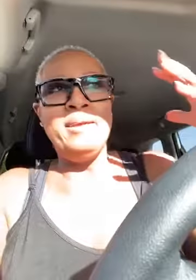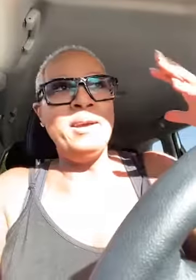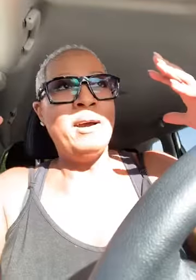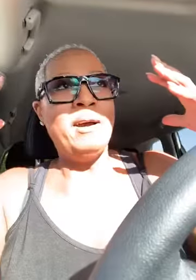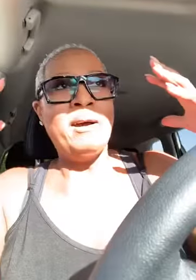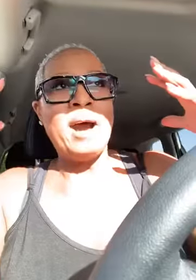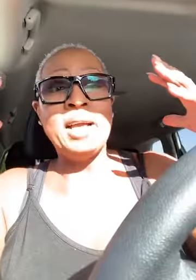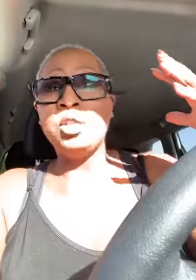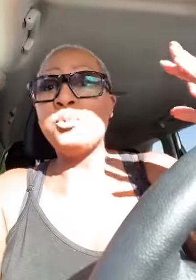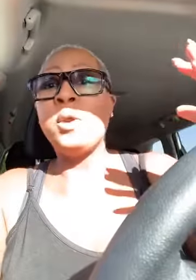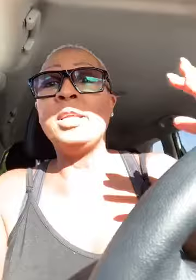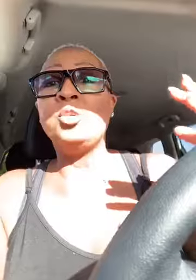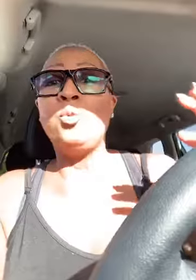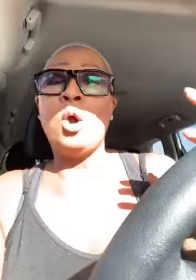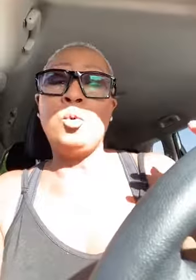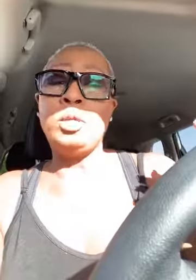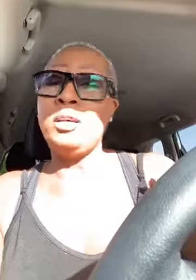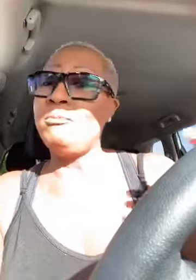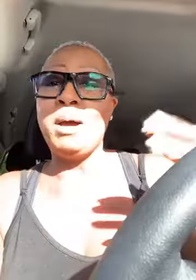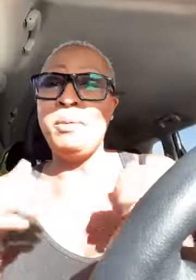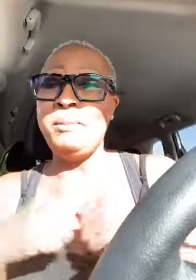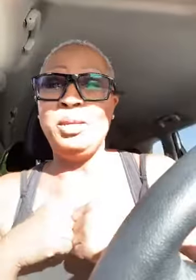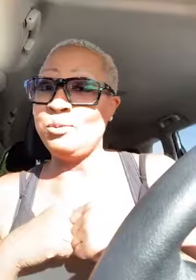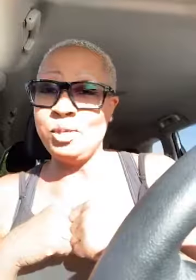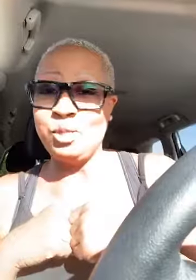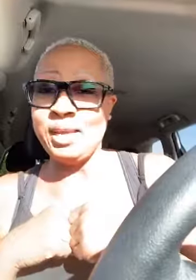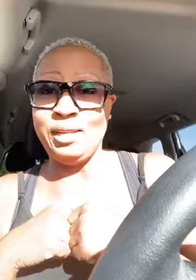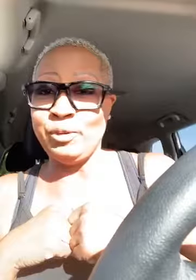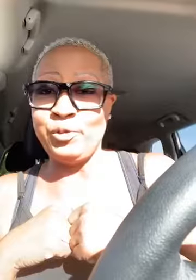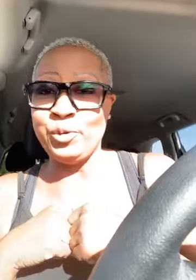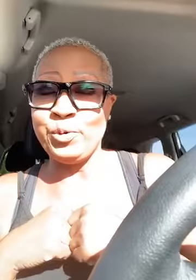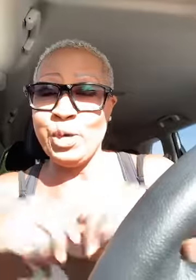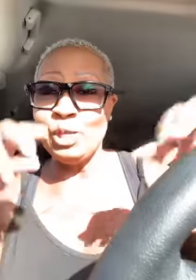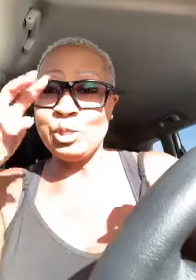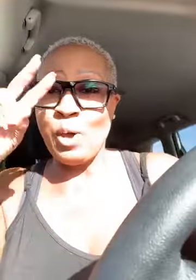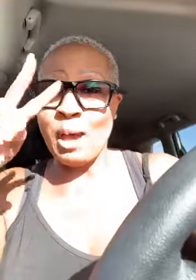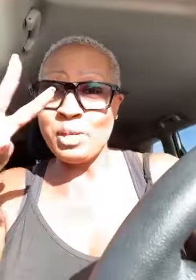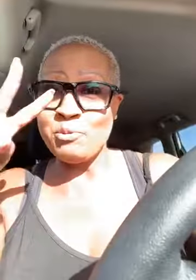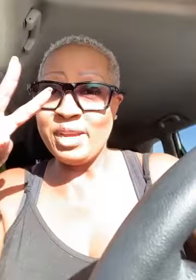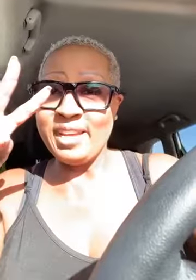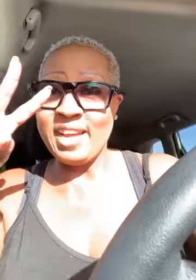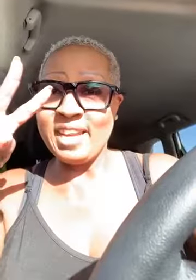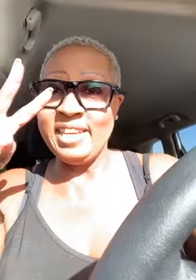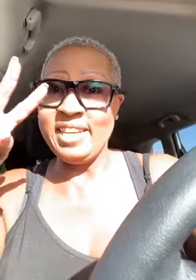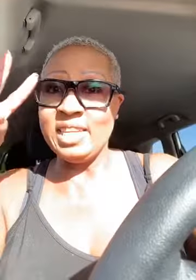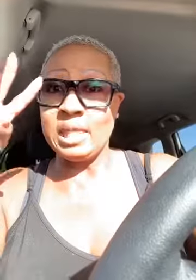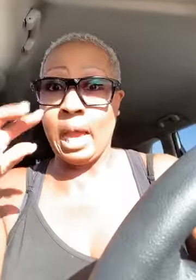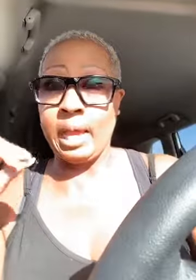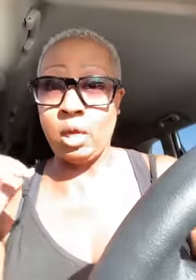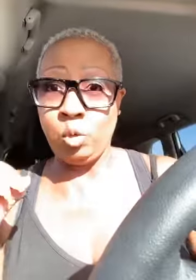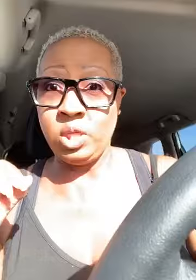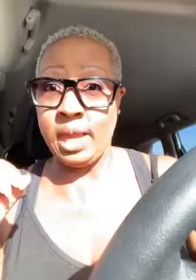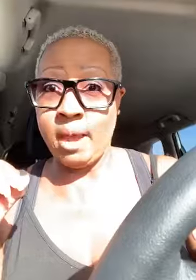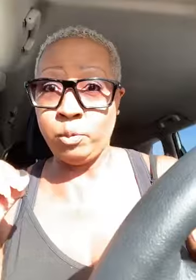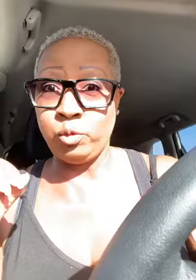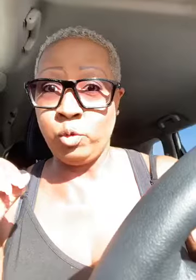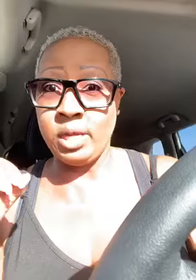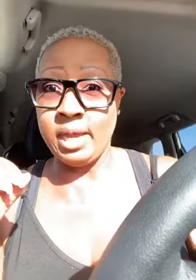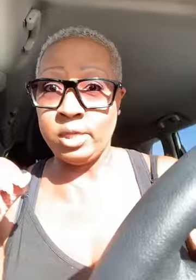uh i just pray that you all will love my baby as much as i love you so i'm getting ready to get out of here because i gotta go to the apple store guys